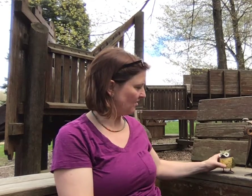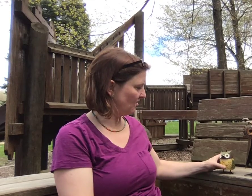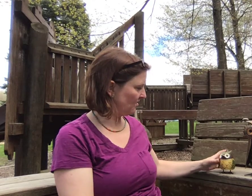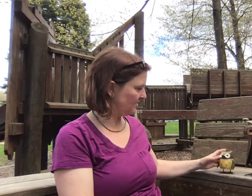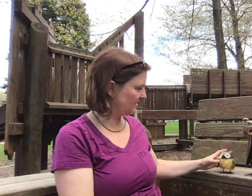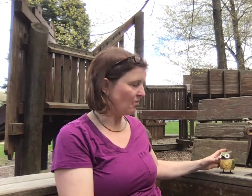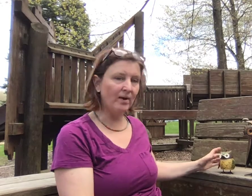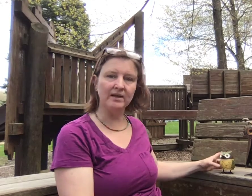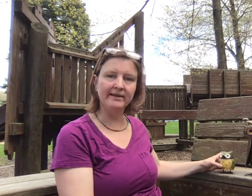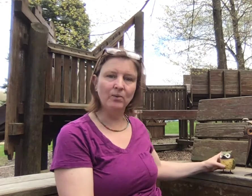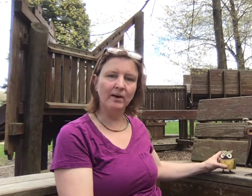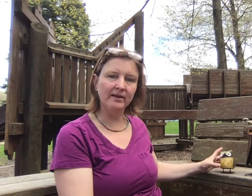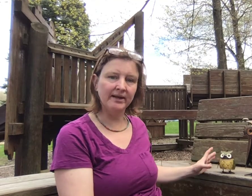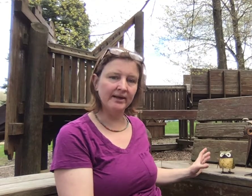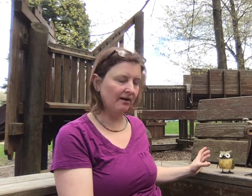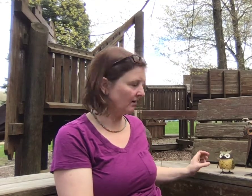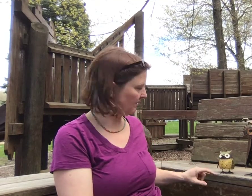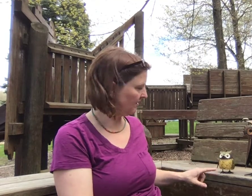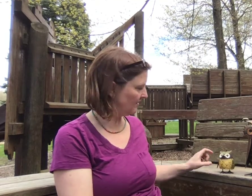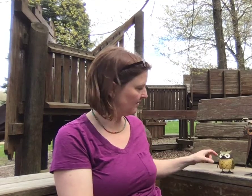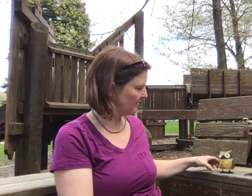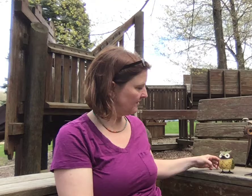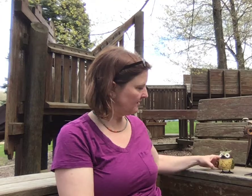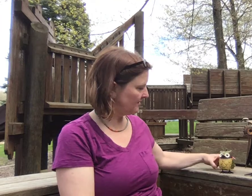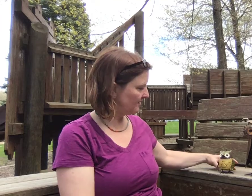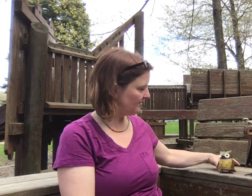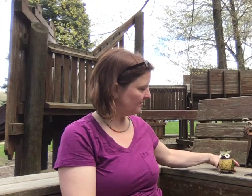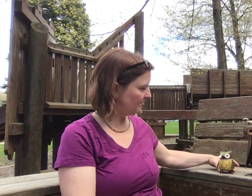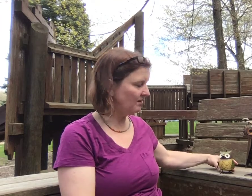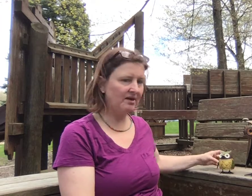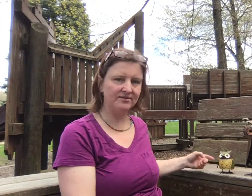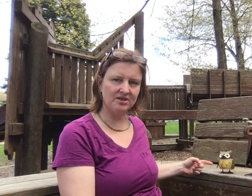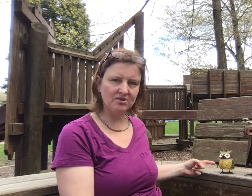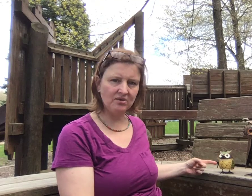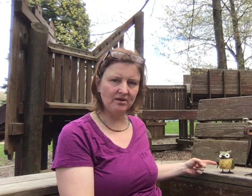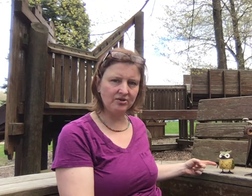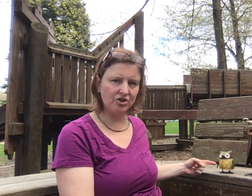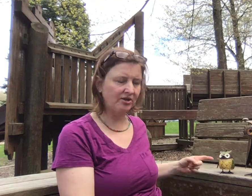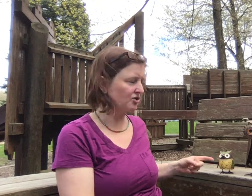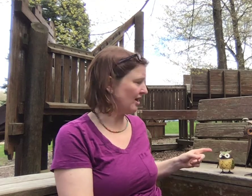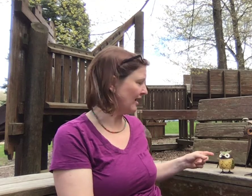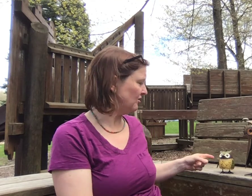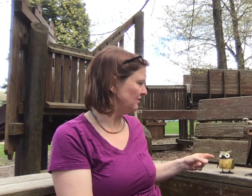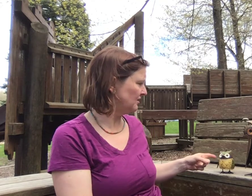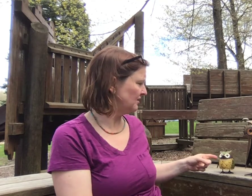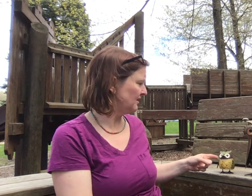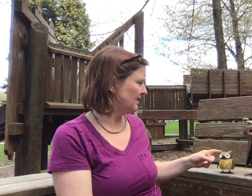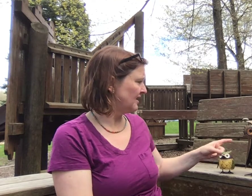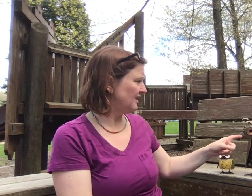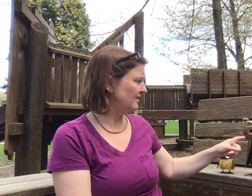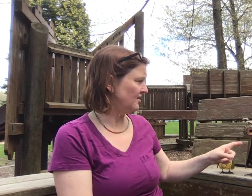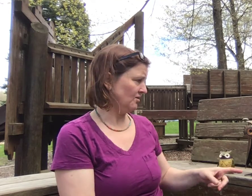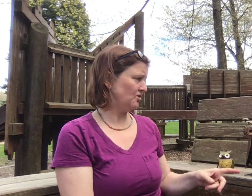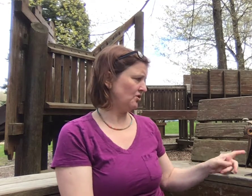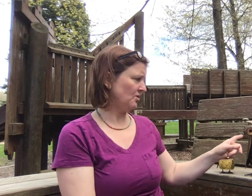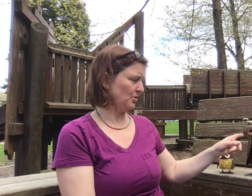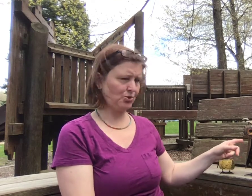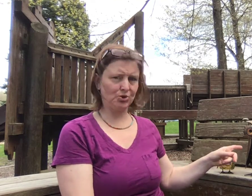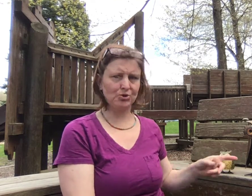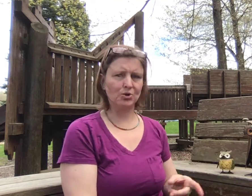let's see, Wiggly Willy here, who loves to do a little jiggle jangle, and then Sirius Chester,